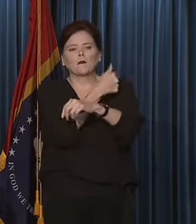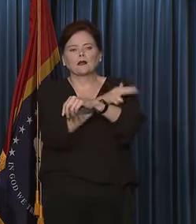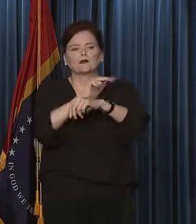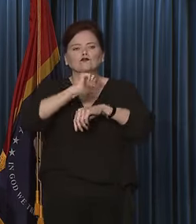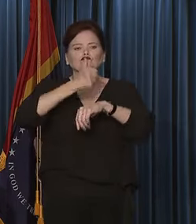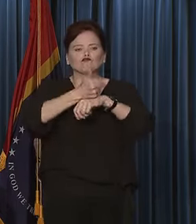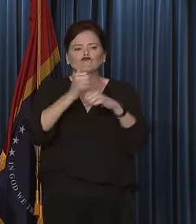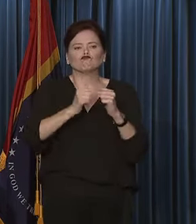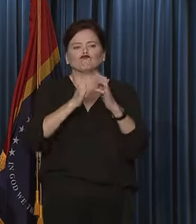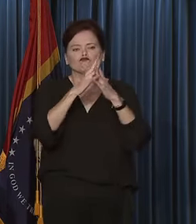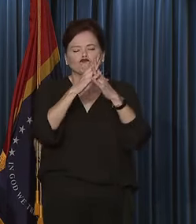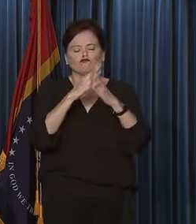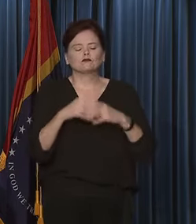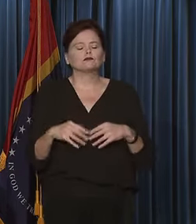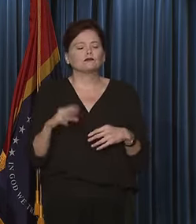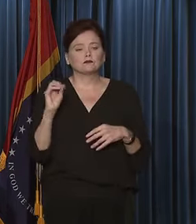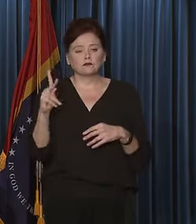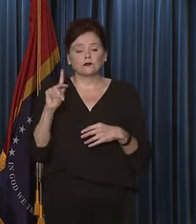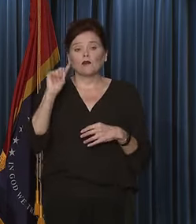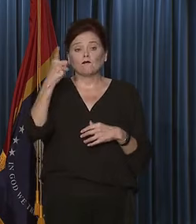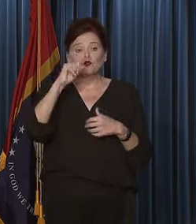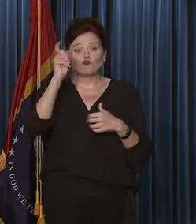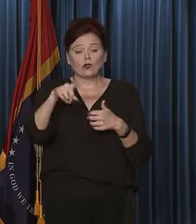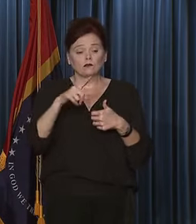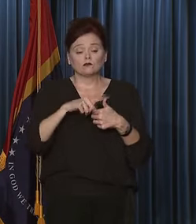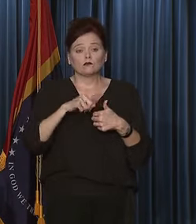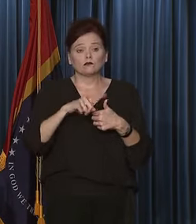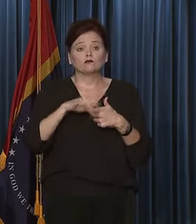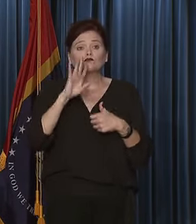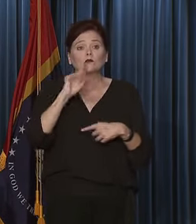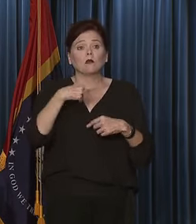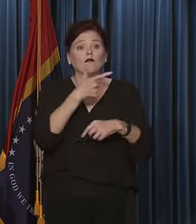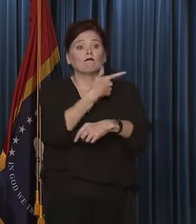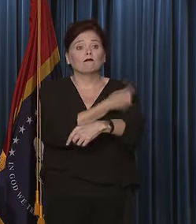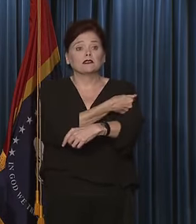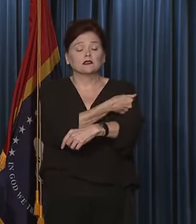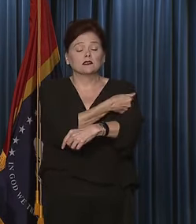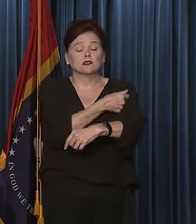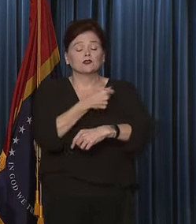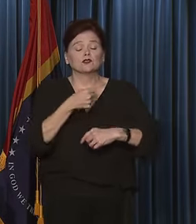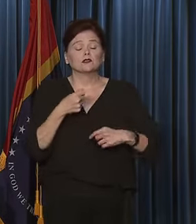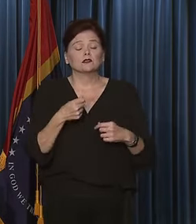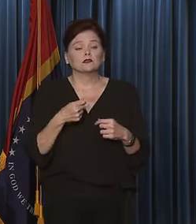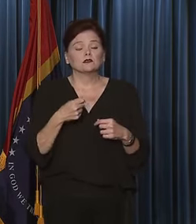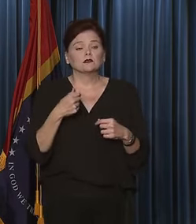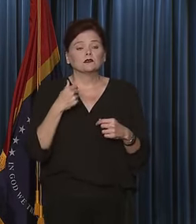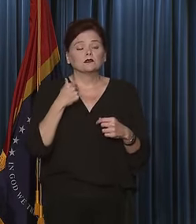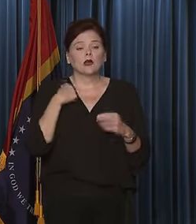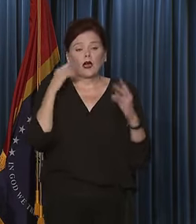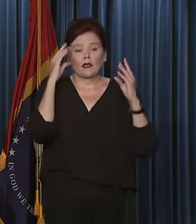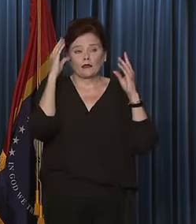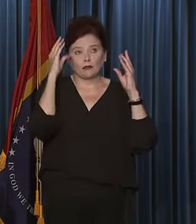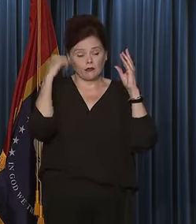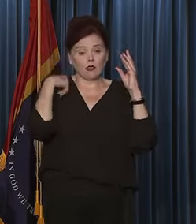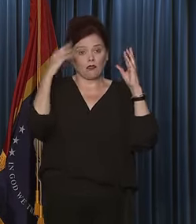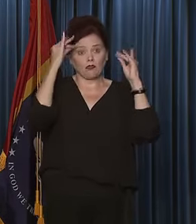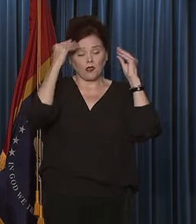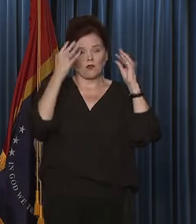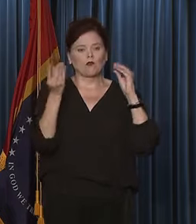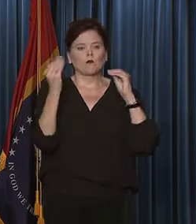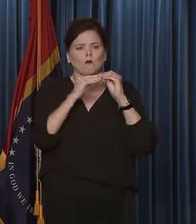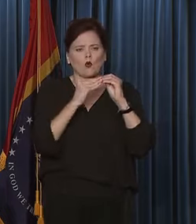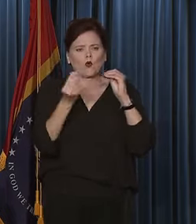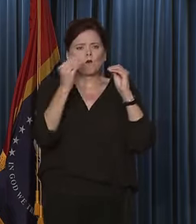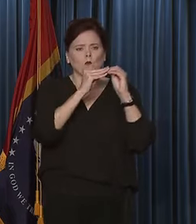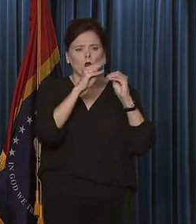Yeah, so the first question with respect to vaccinations, I think that as more and more of our fellow